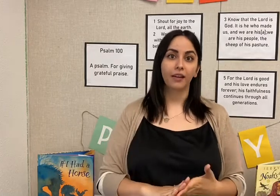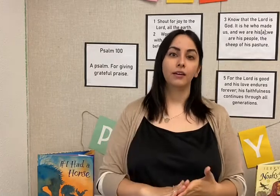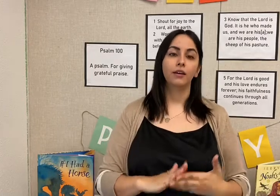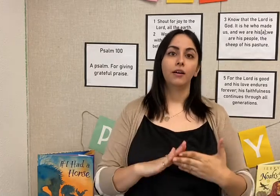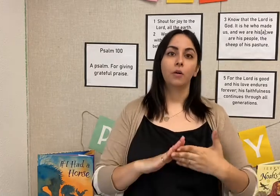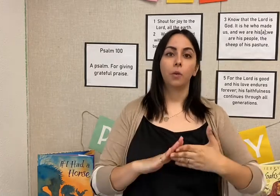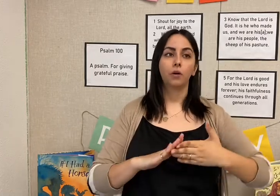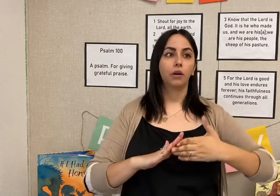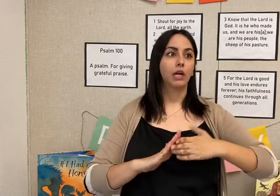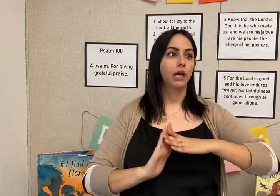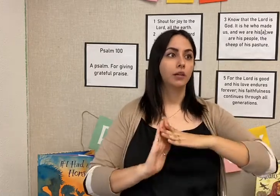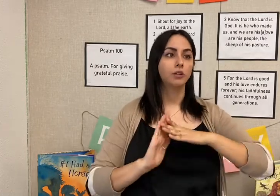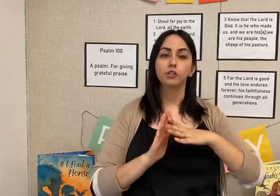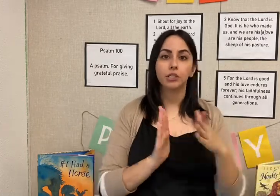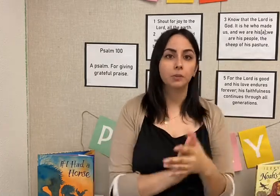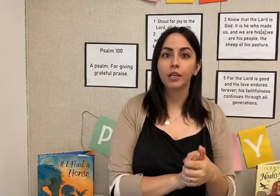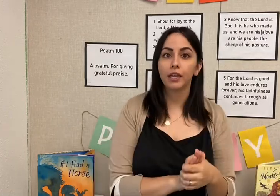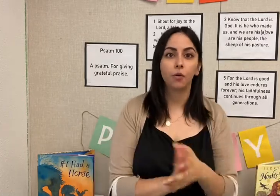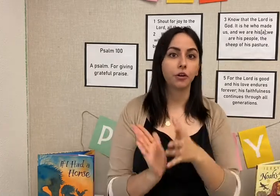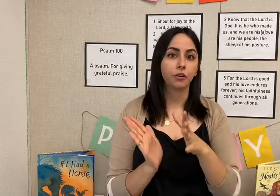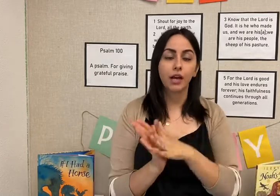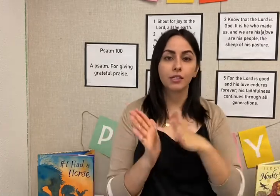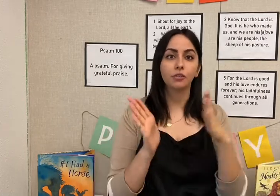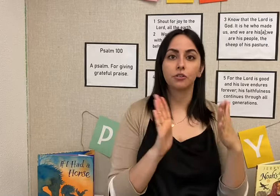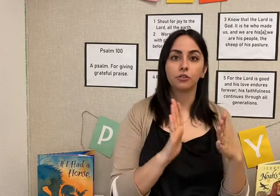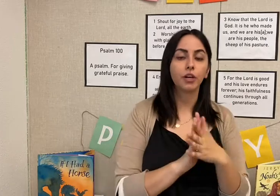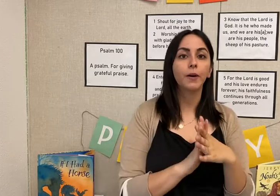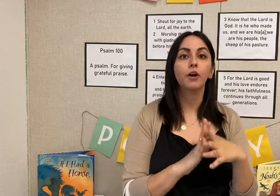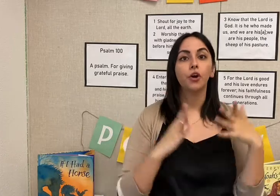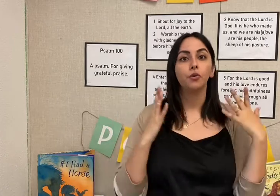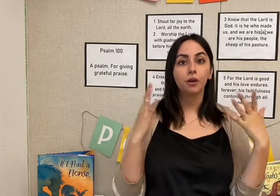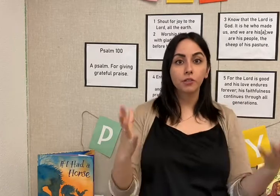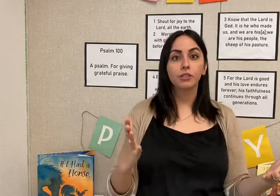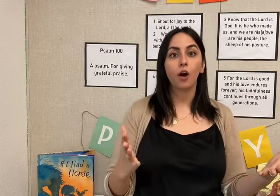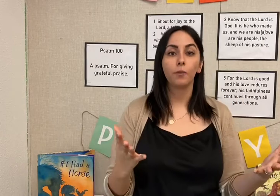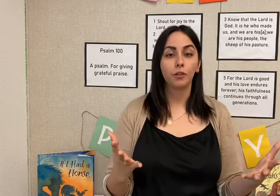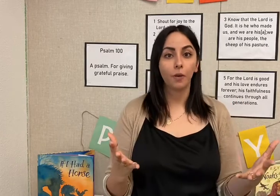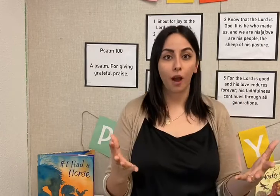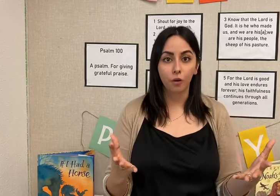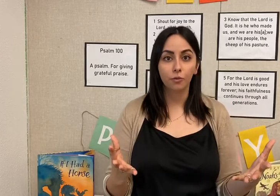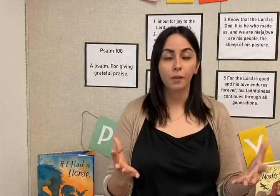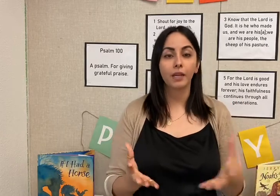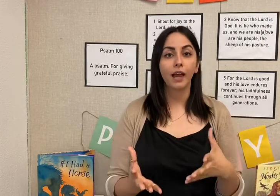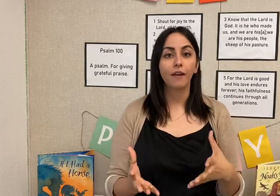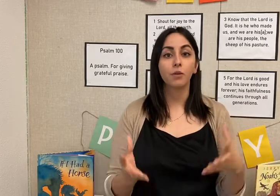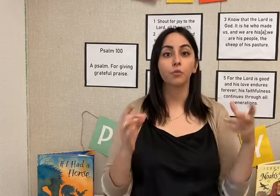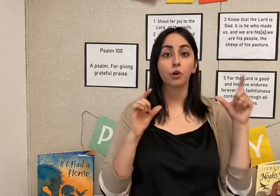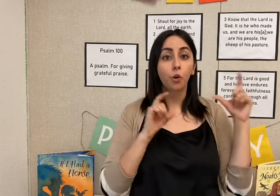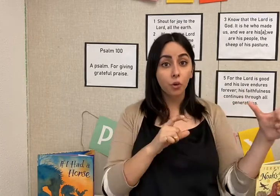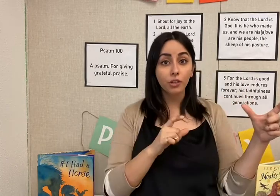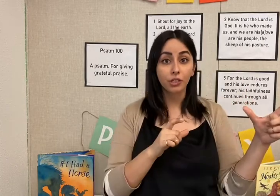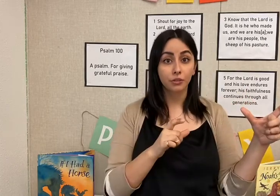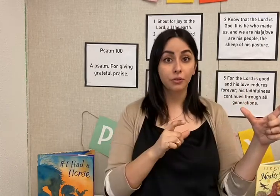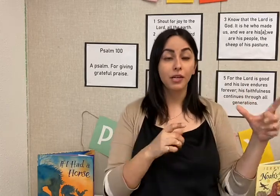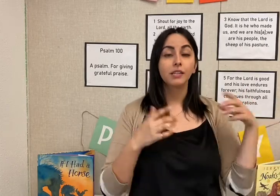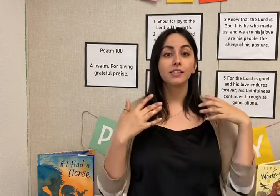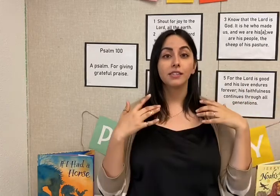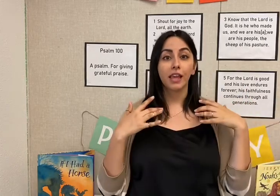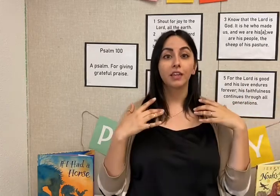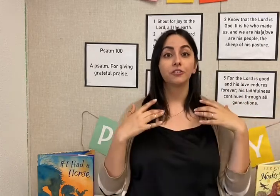or your sibling or your cousin or your grandma, whoever is helping you at home, I'm going to have them record you saying your